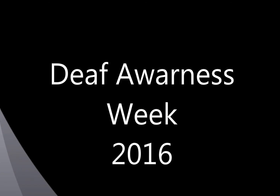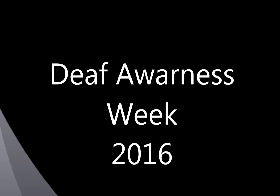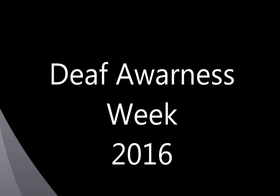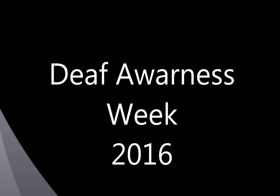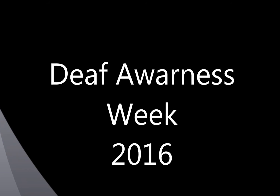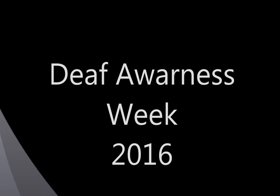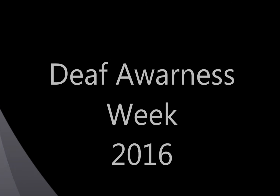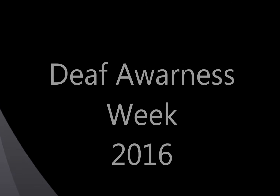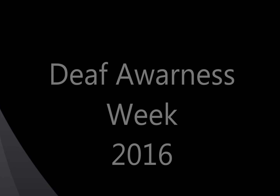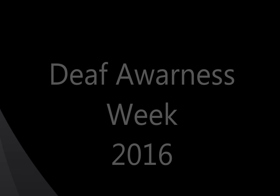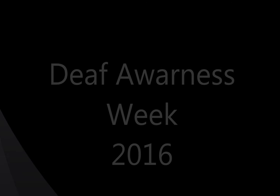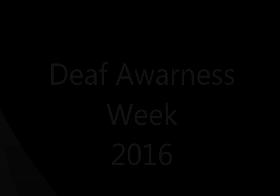Now we the